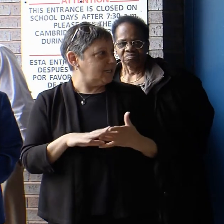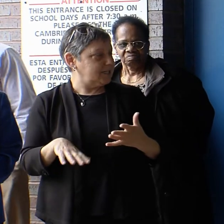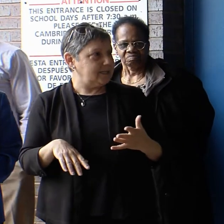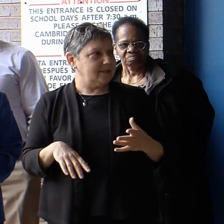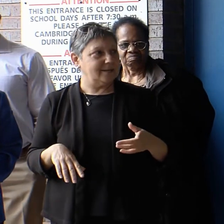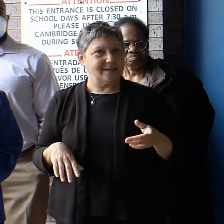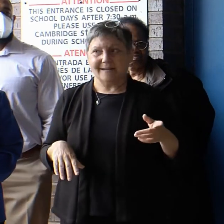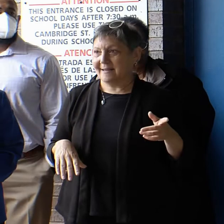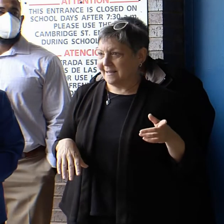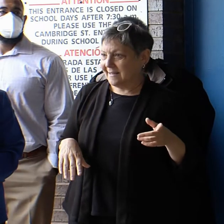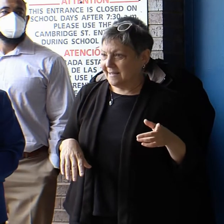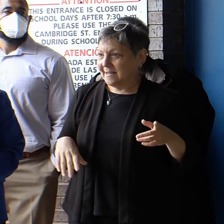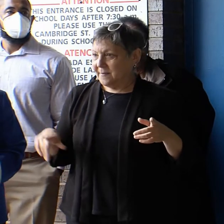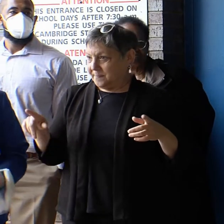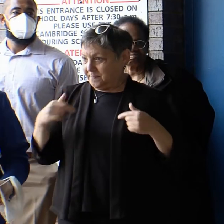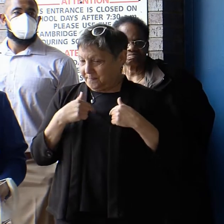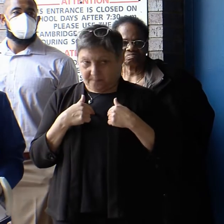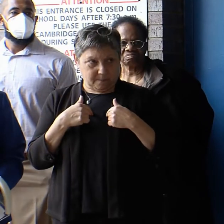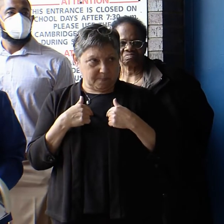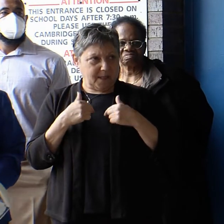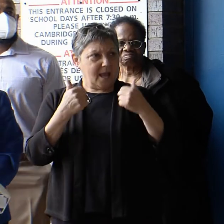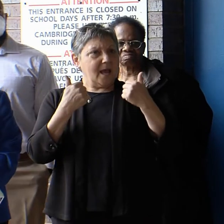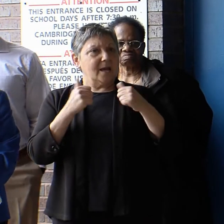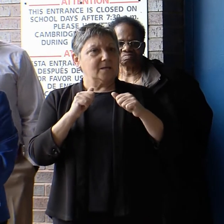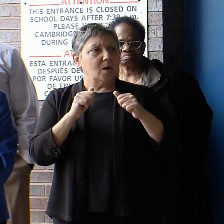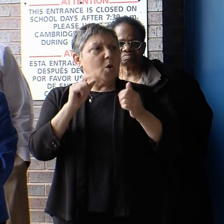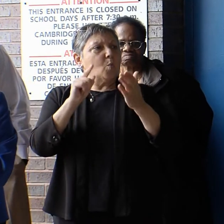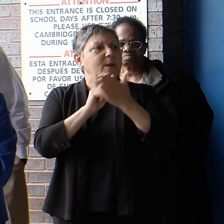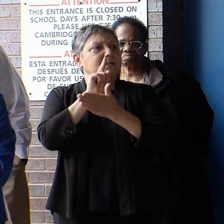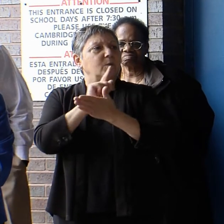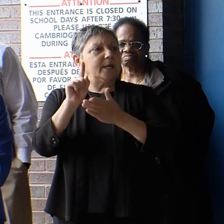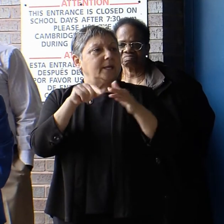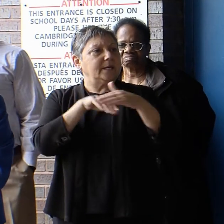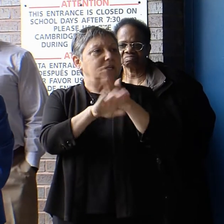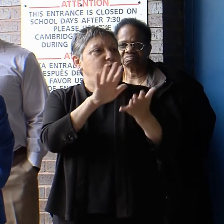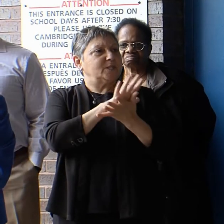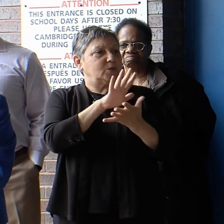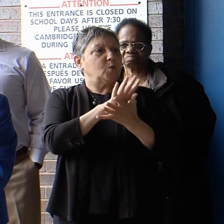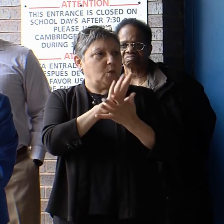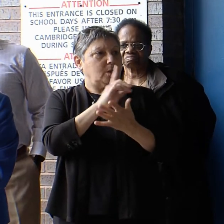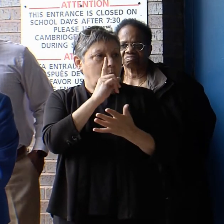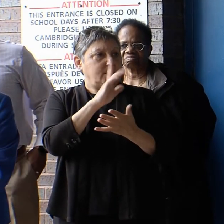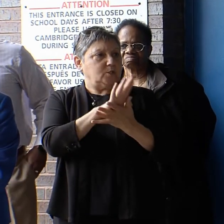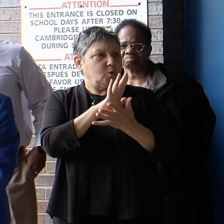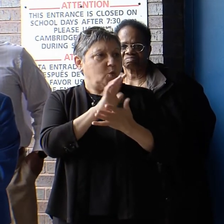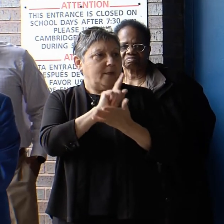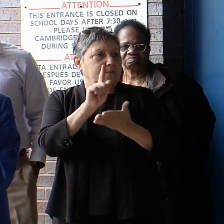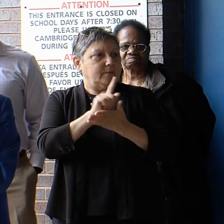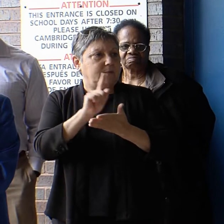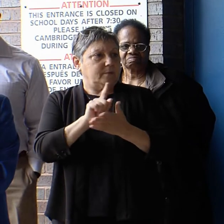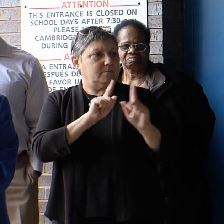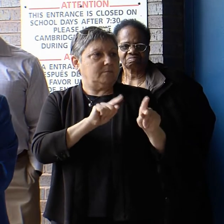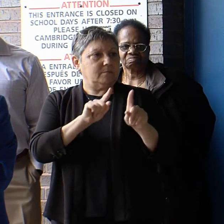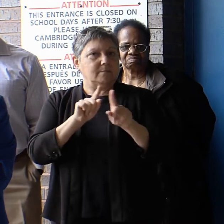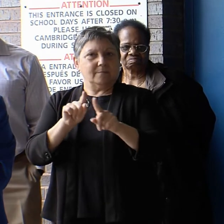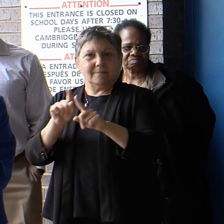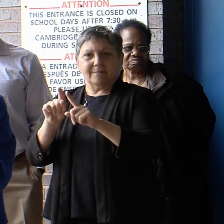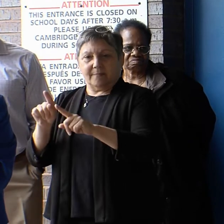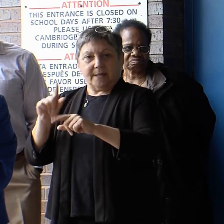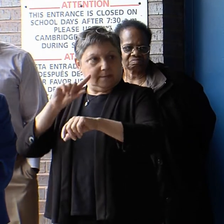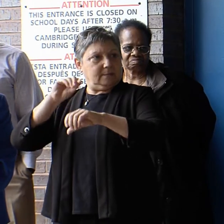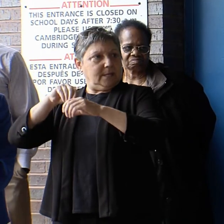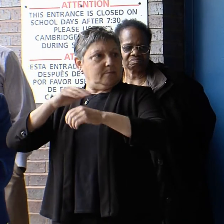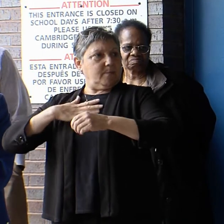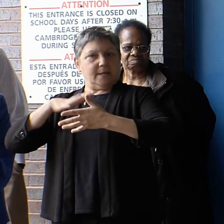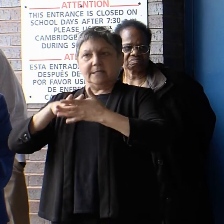I try to spend time in at least one school a week, often multiple, as part of my regular schedule.